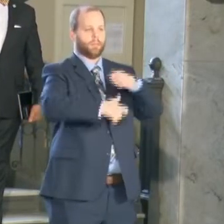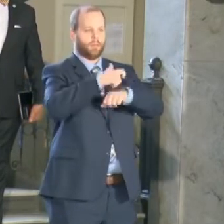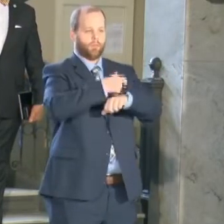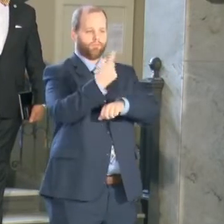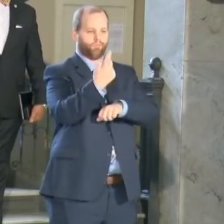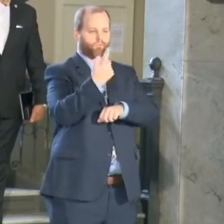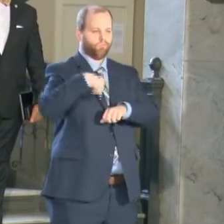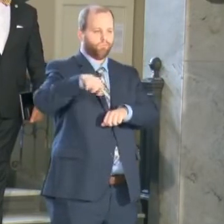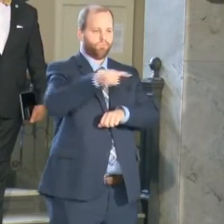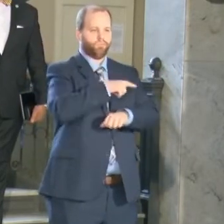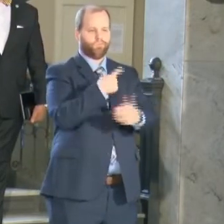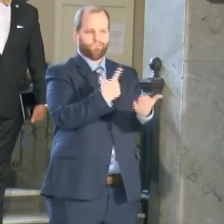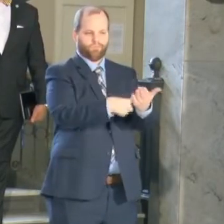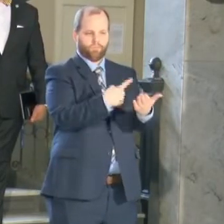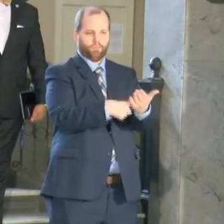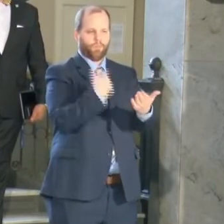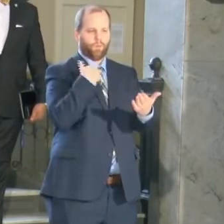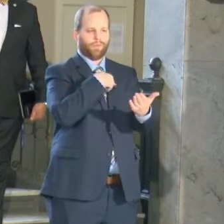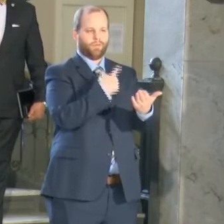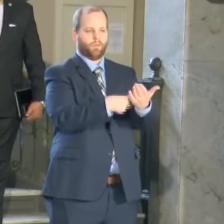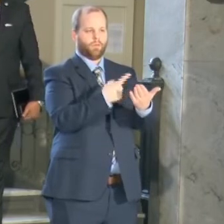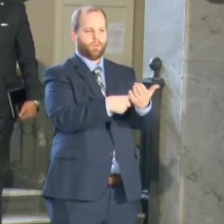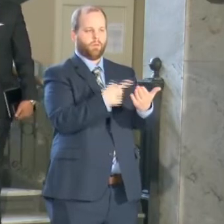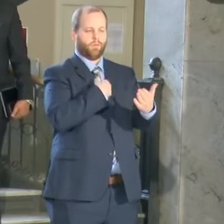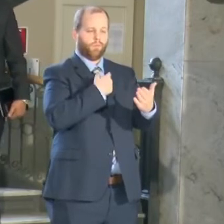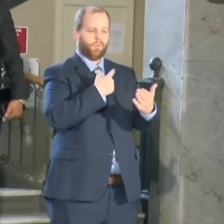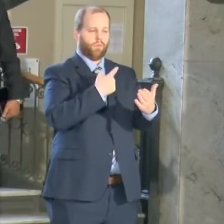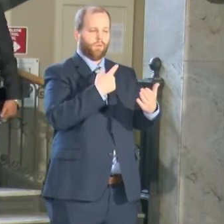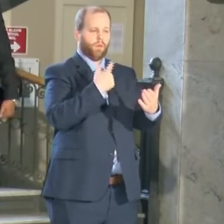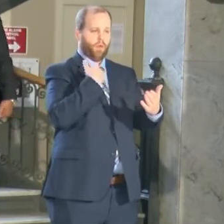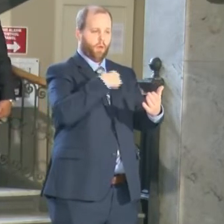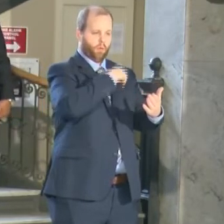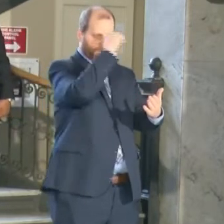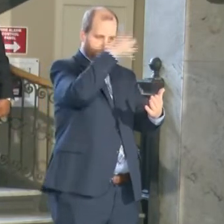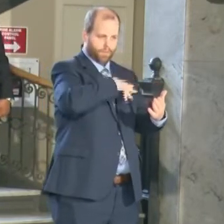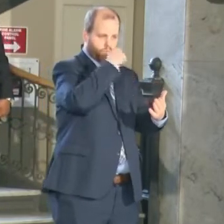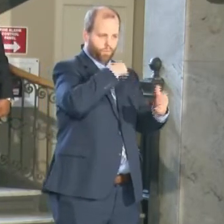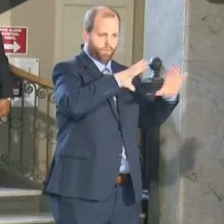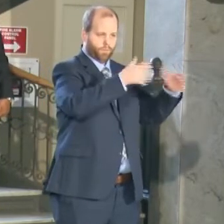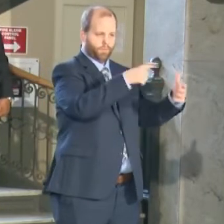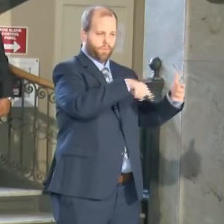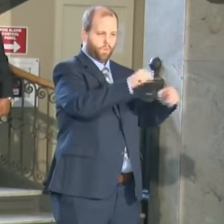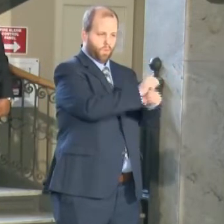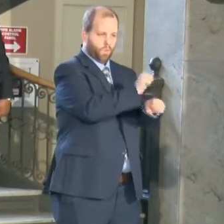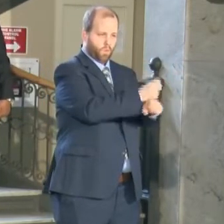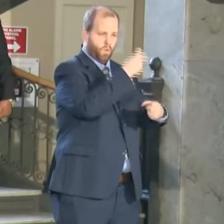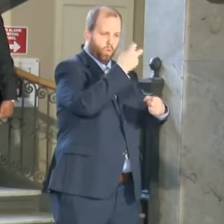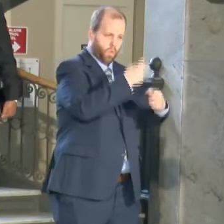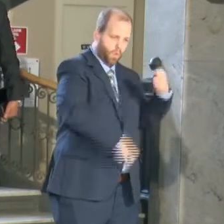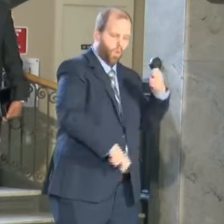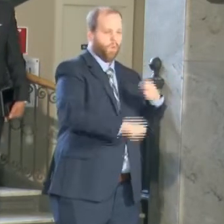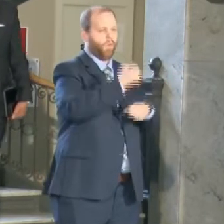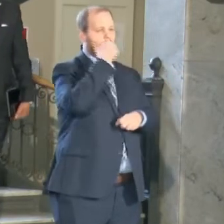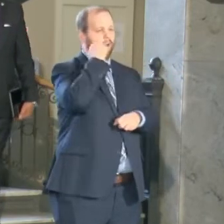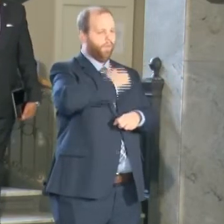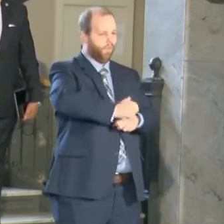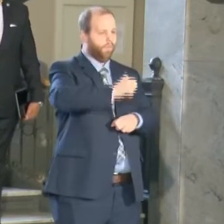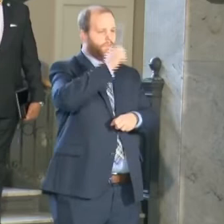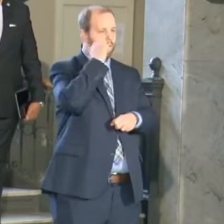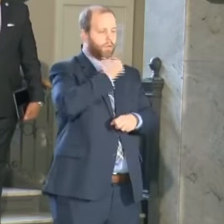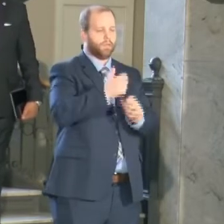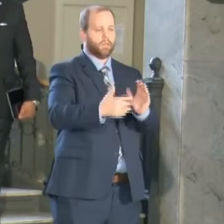that our women and our men are doing each and every day. I think that sometimes we allow the numbers to